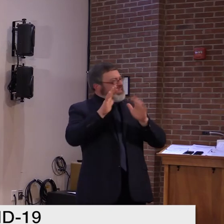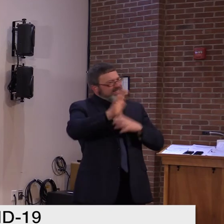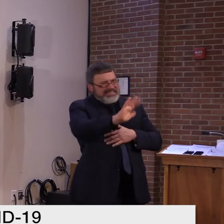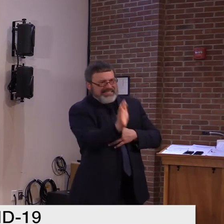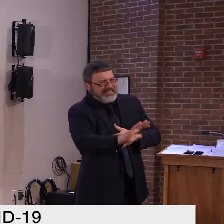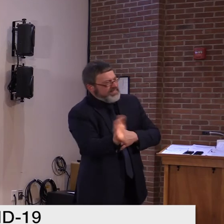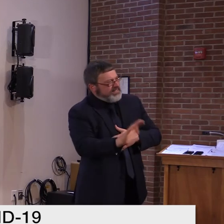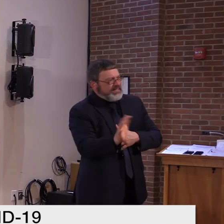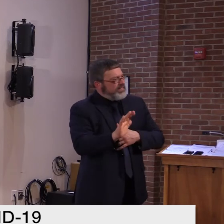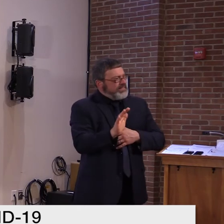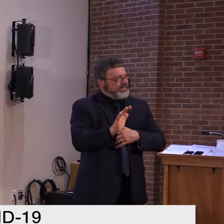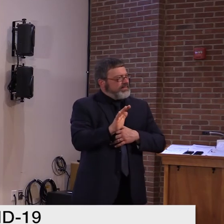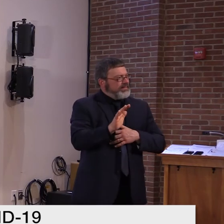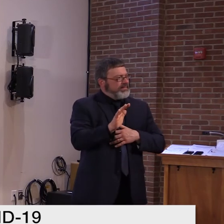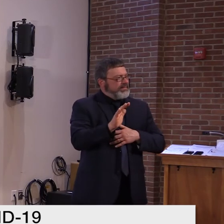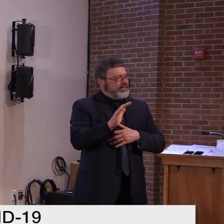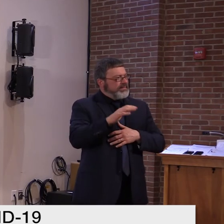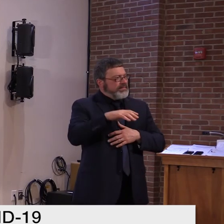parties.